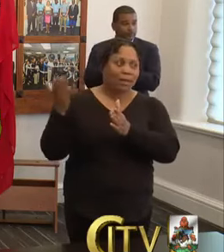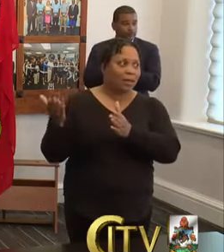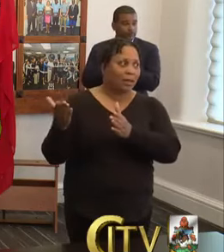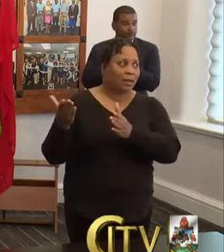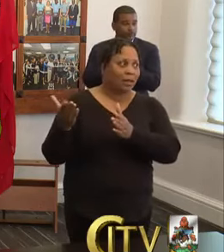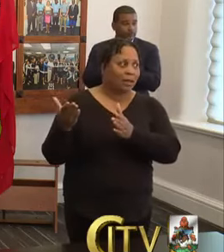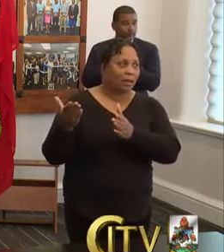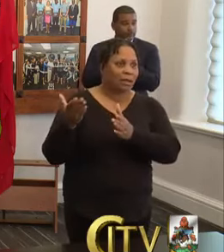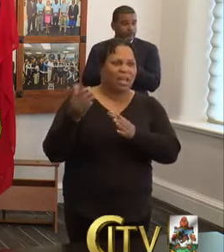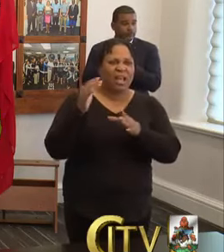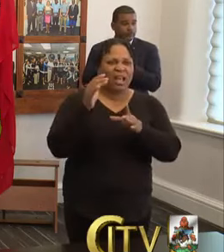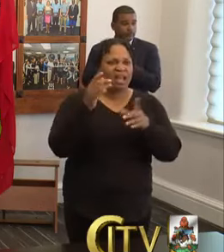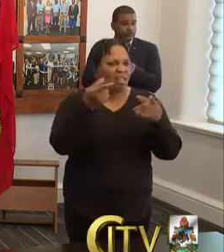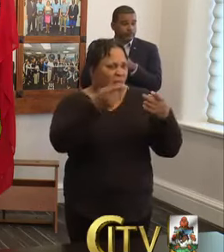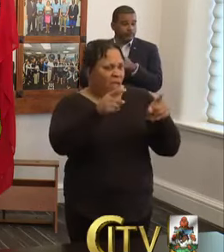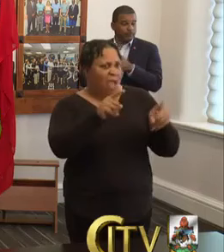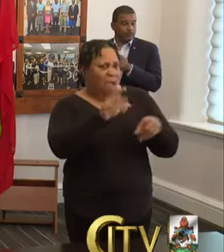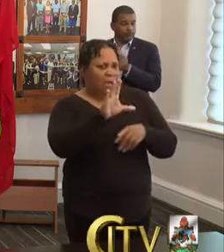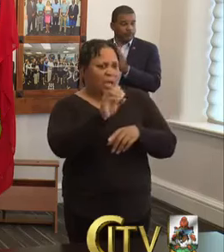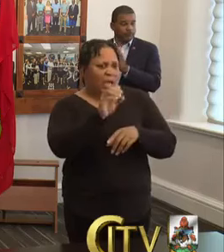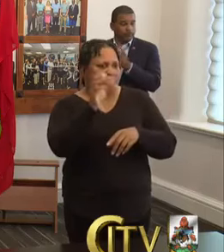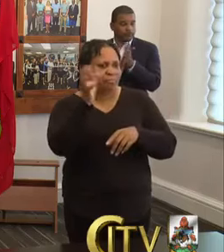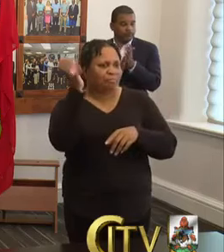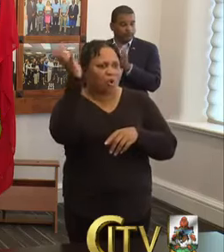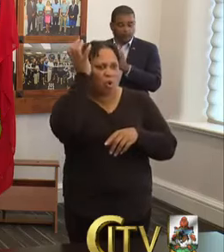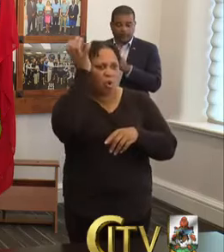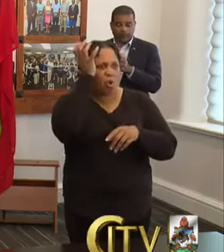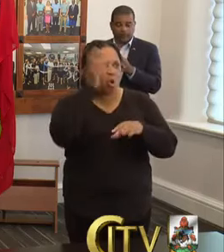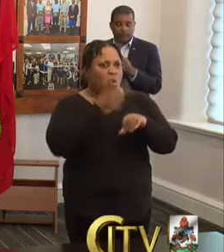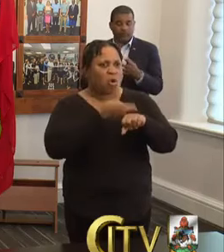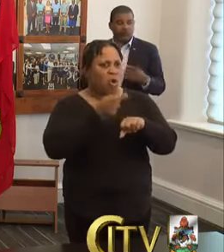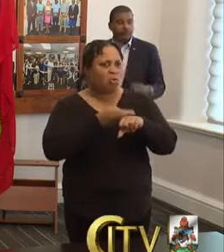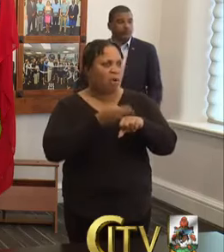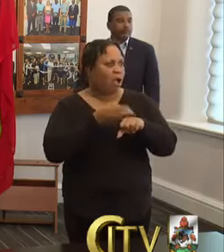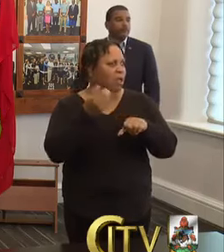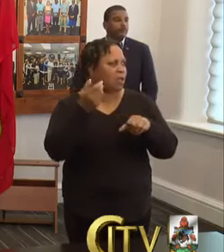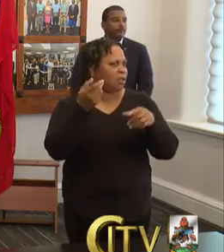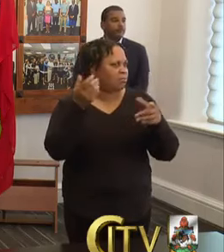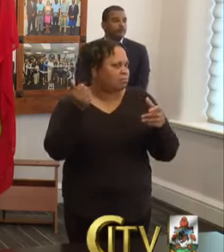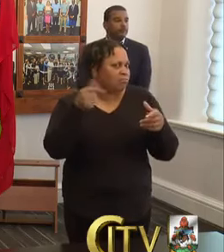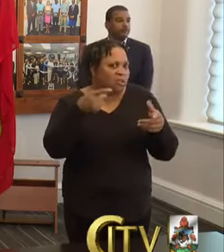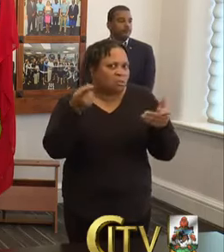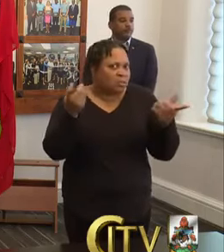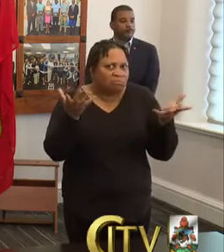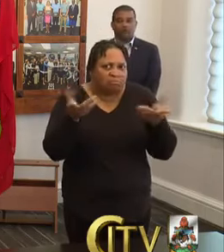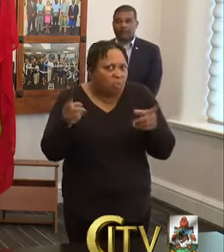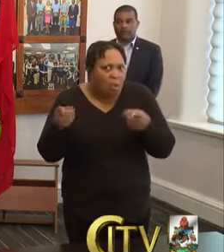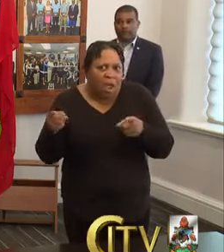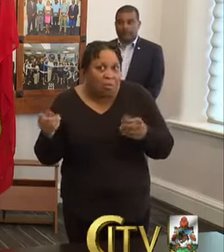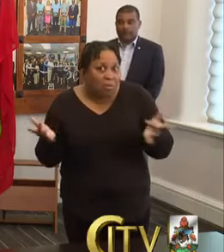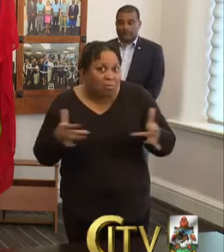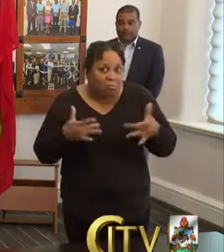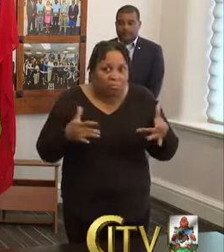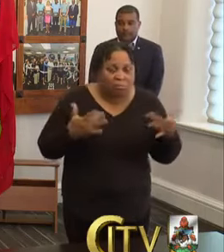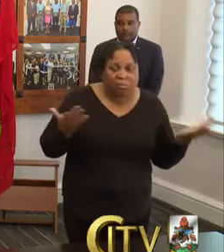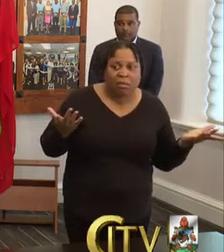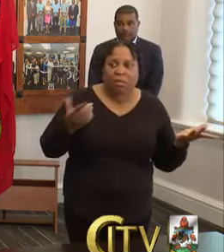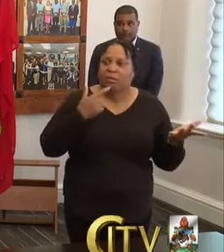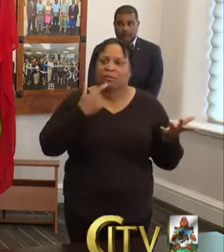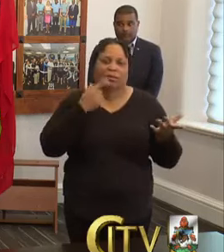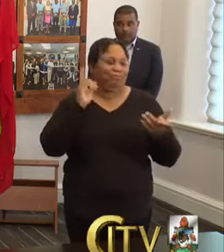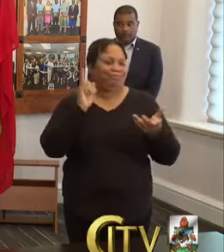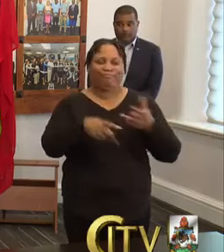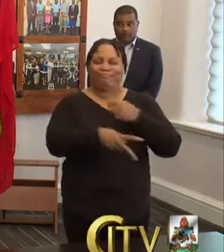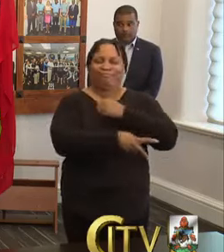incident at Coconut Rock this morning, anything further you can say about that, about what happened or what was taken from the police? I cannot speak to what was taken